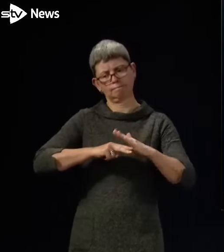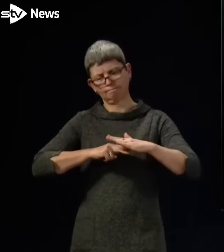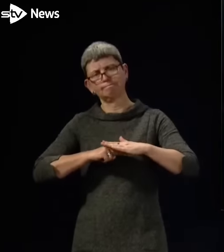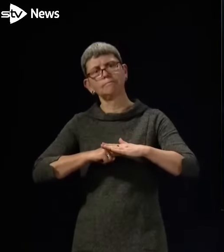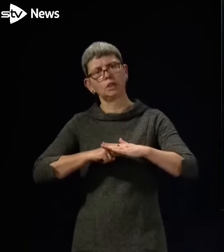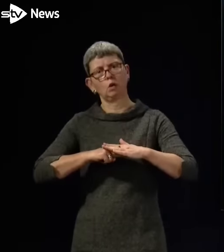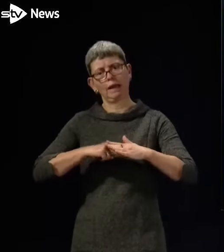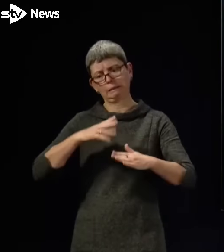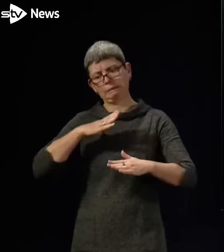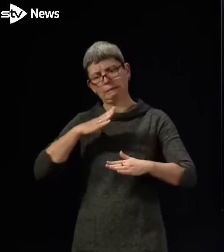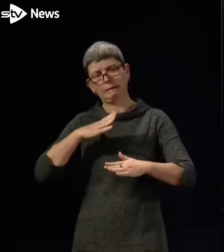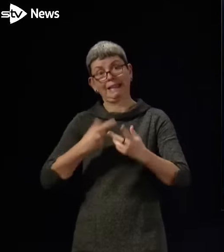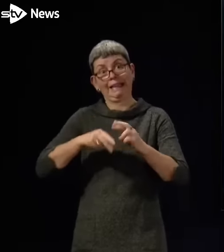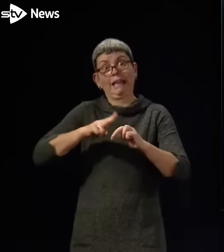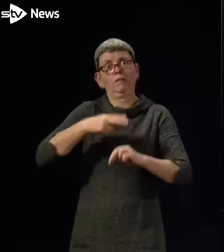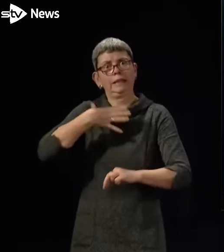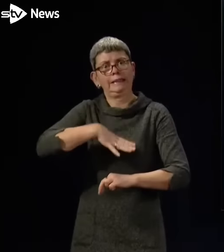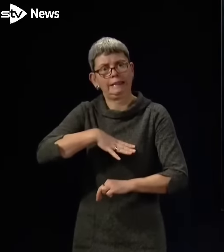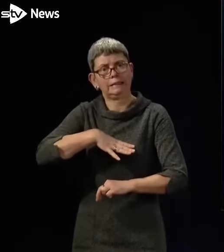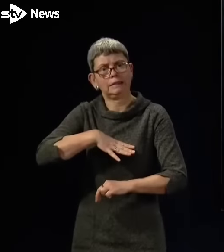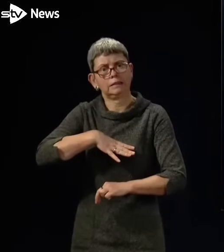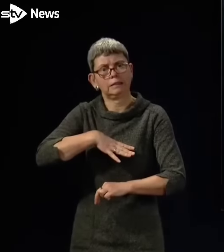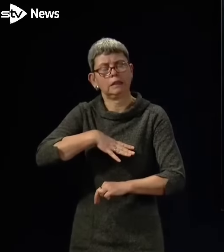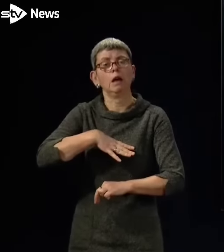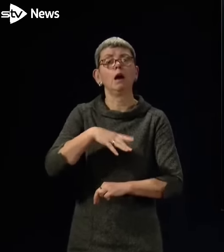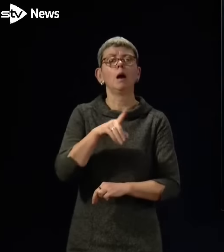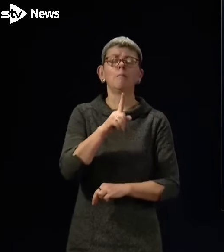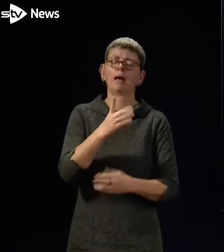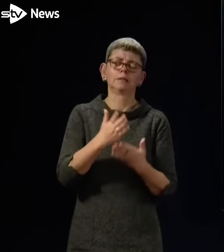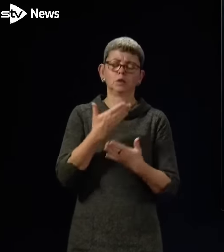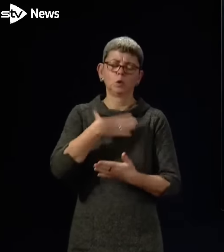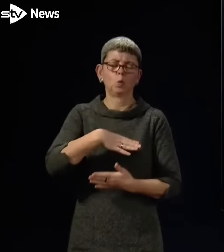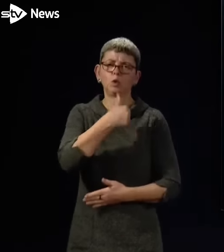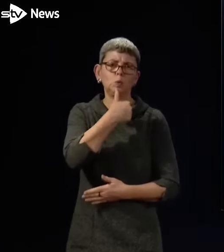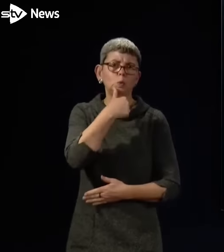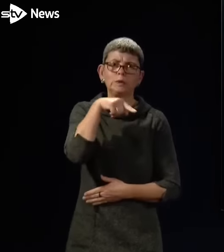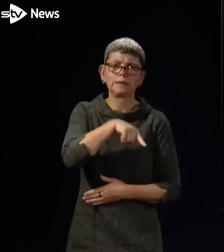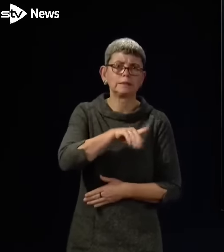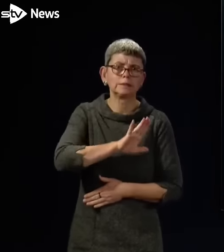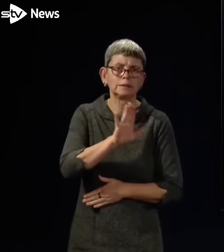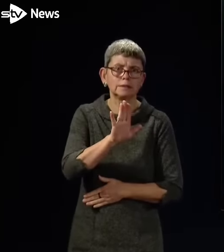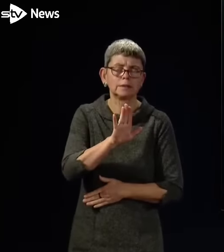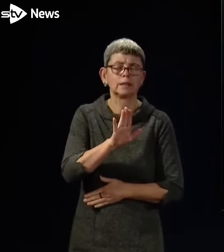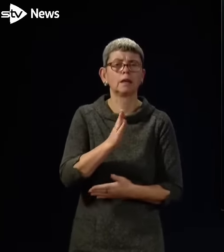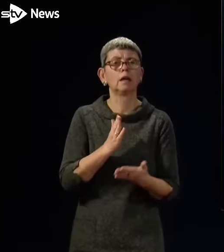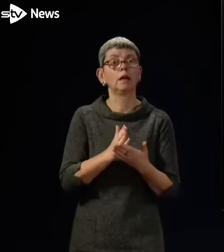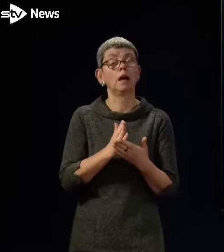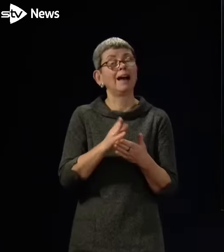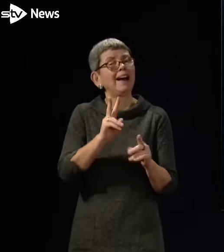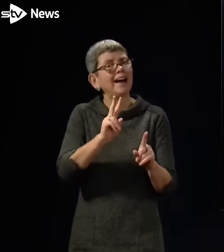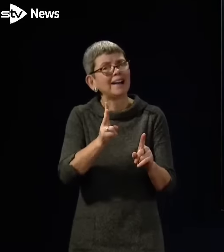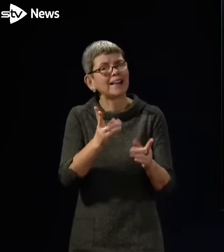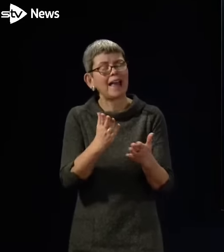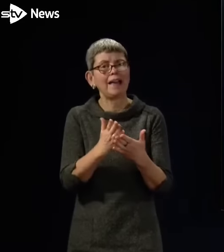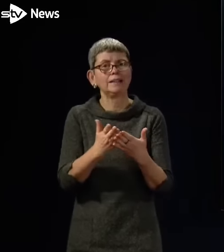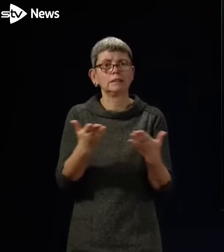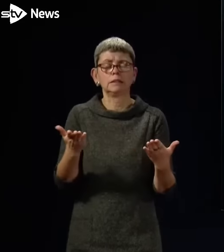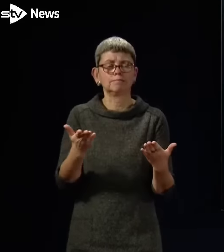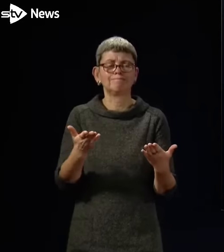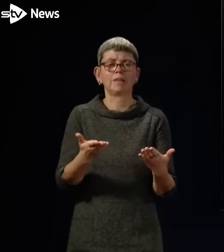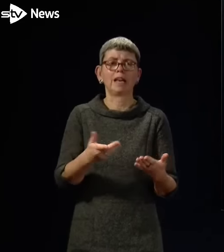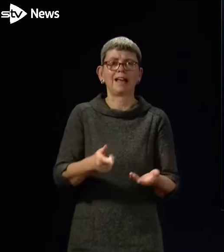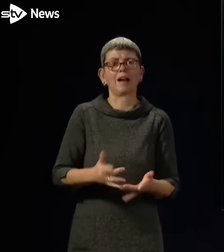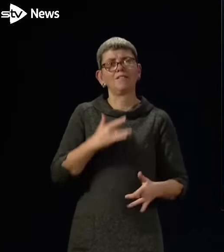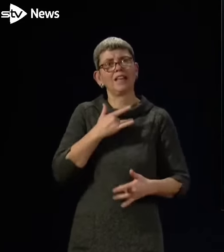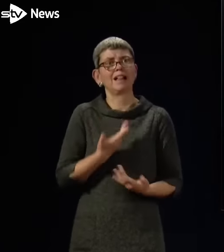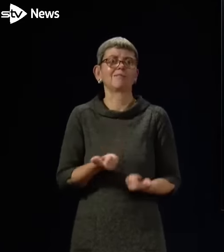developments like this, but my focus is on trying to avoid that happening, and again, you know, there is no sense of complacency as